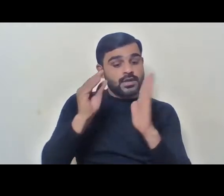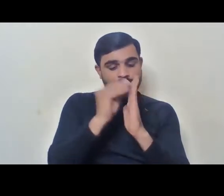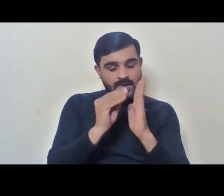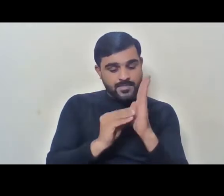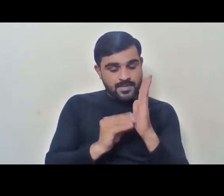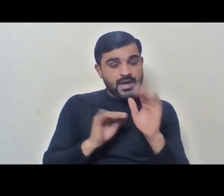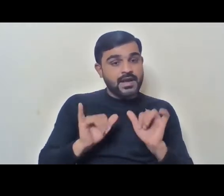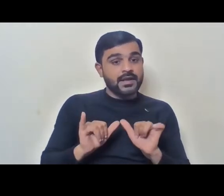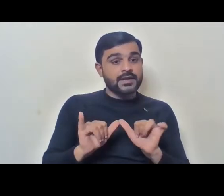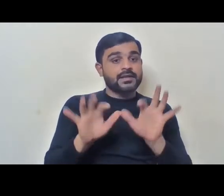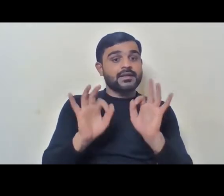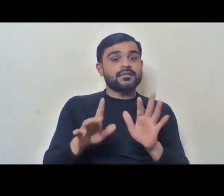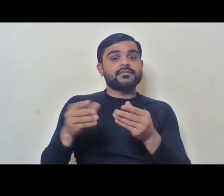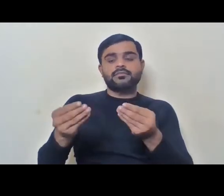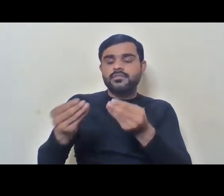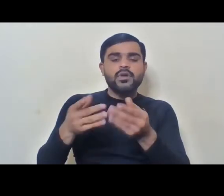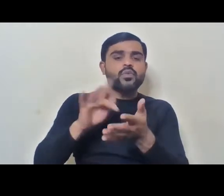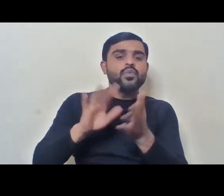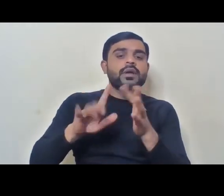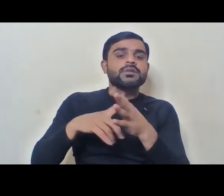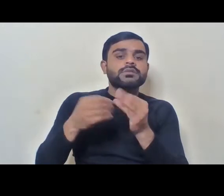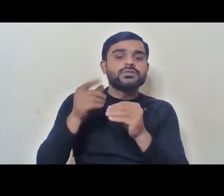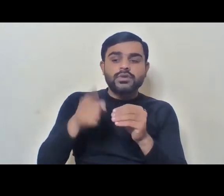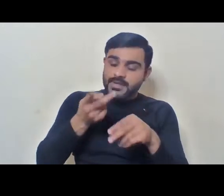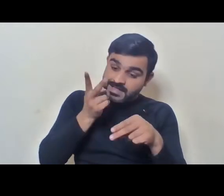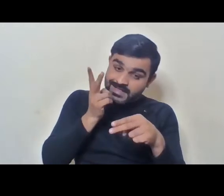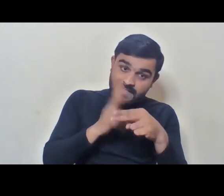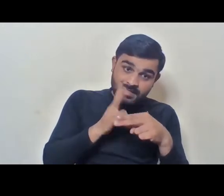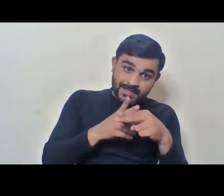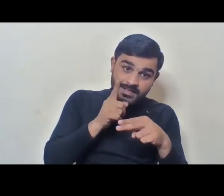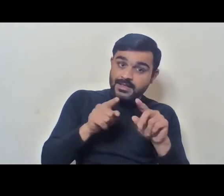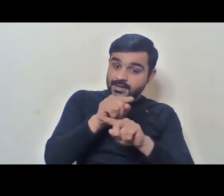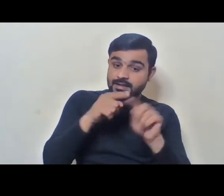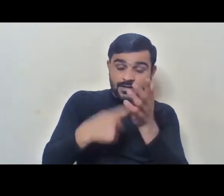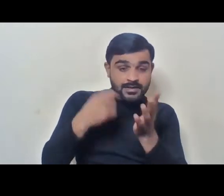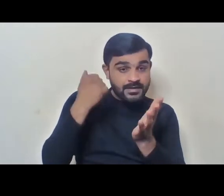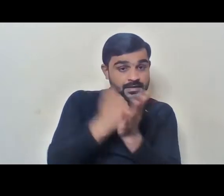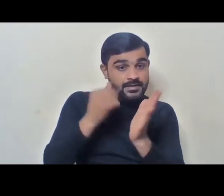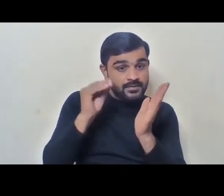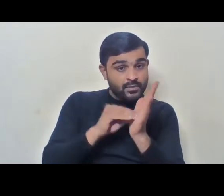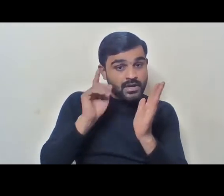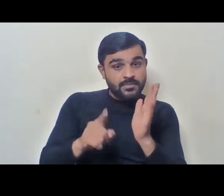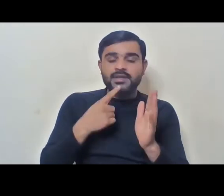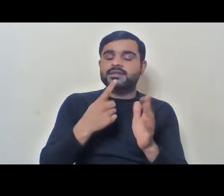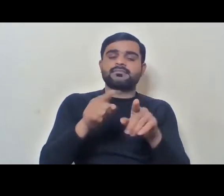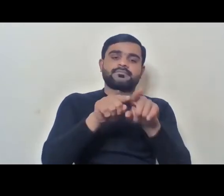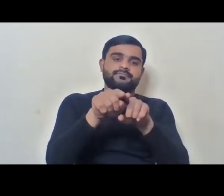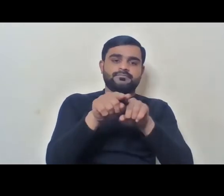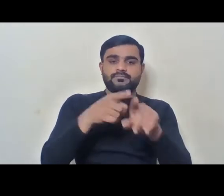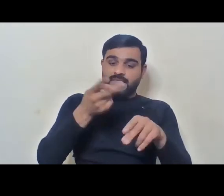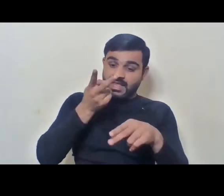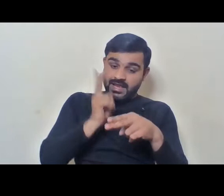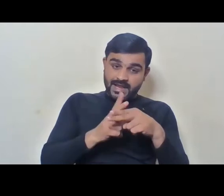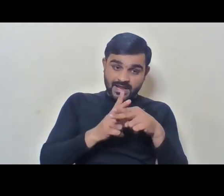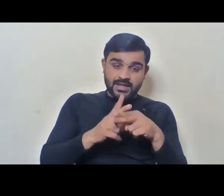roaster will give where the position of these particular reservations are there. So say for example, in a particular